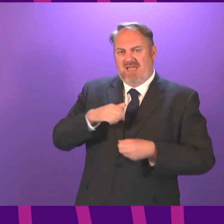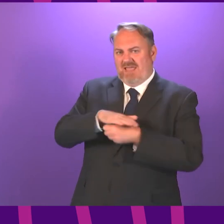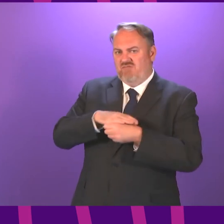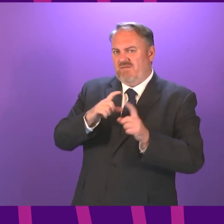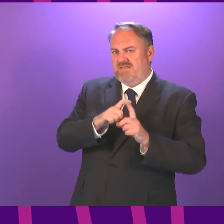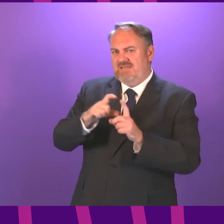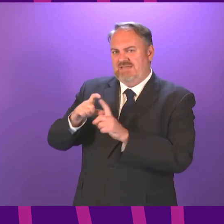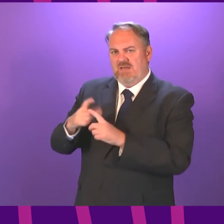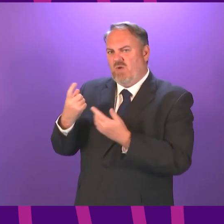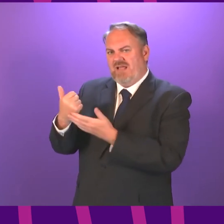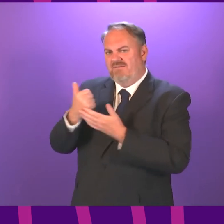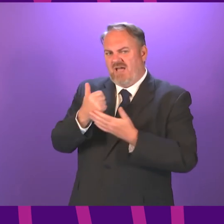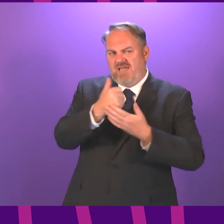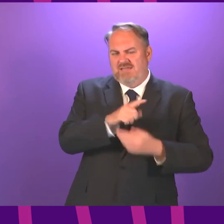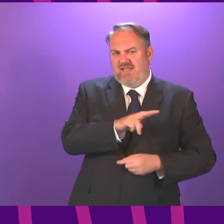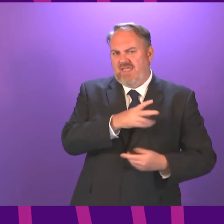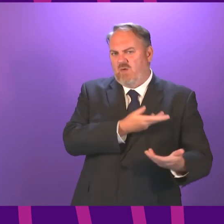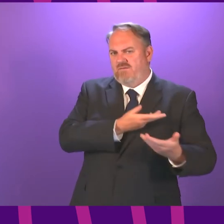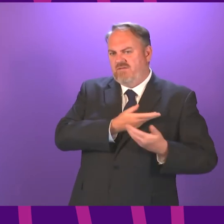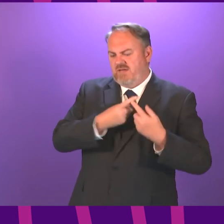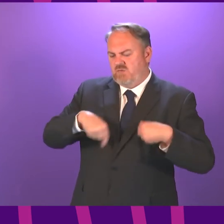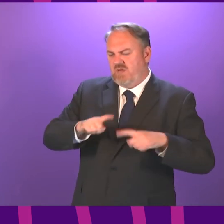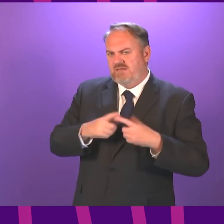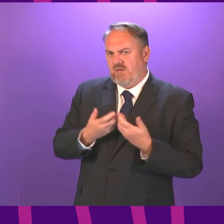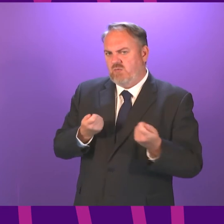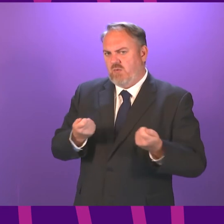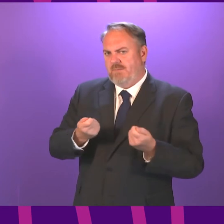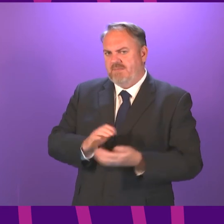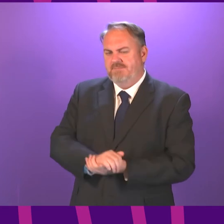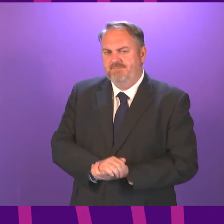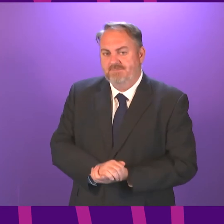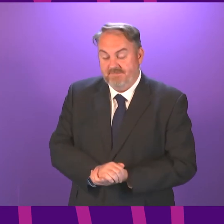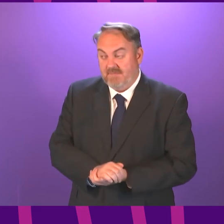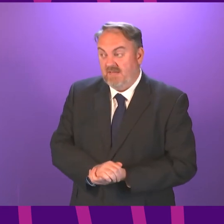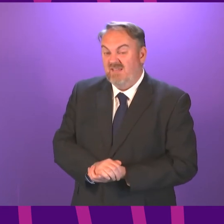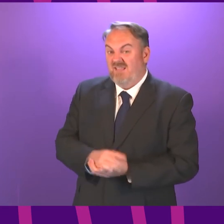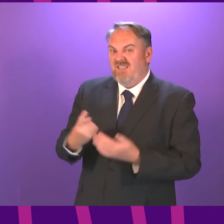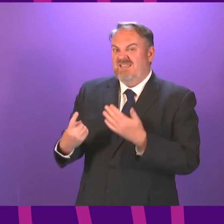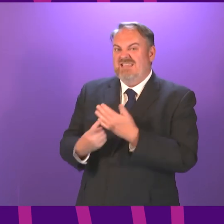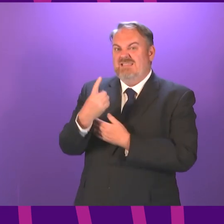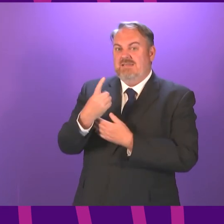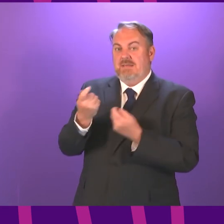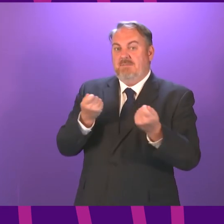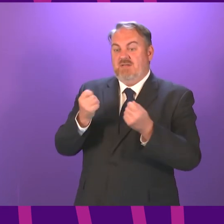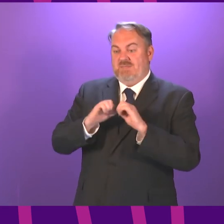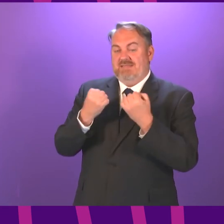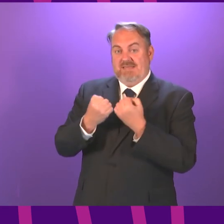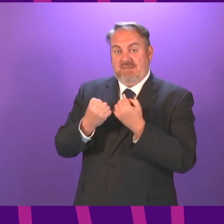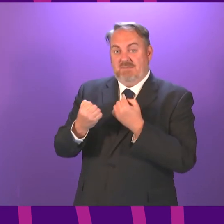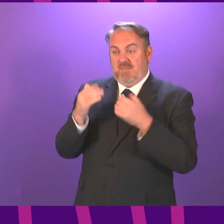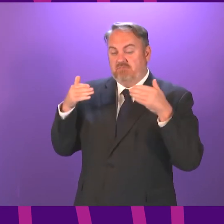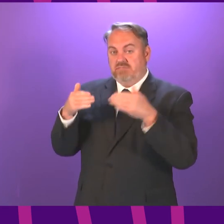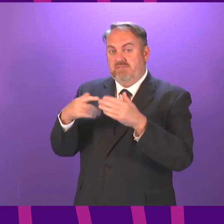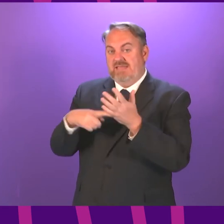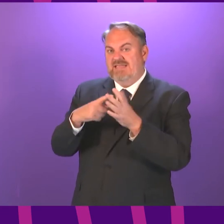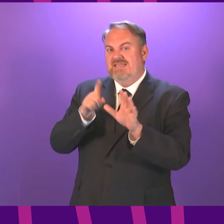to tackle our concerning rise in case numbers The incident management team is actively managing the situation in Tayside and I'm